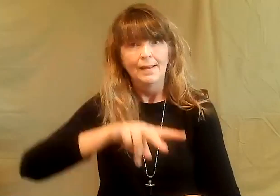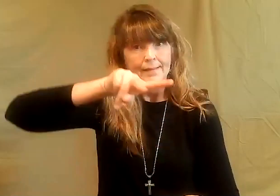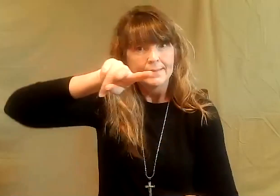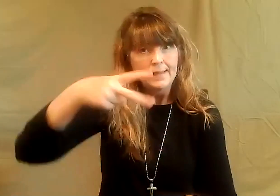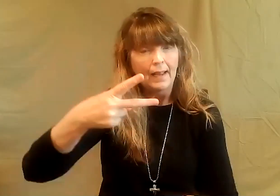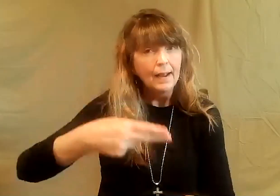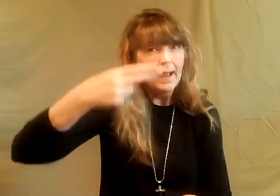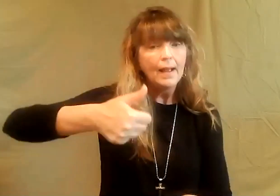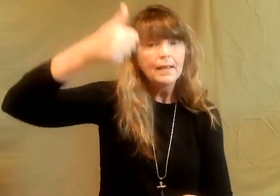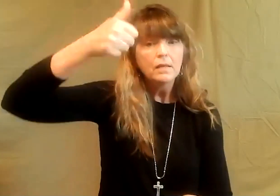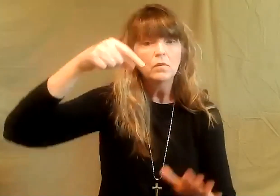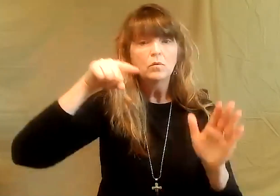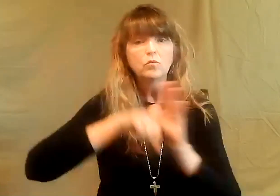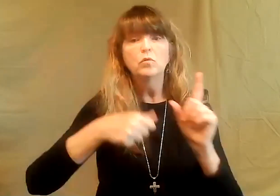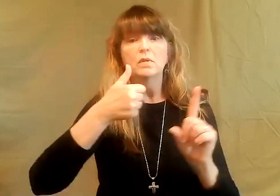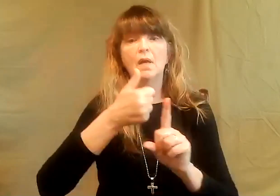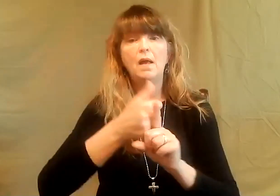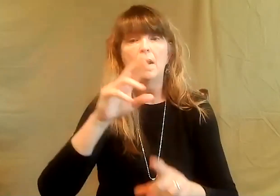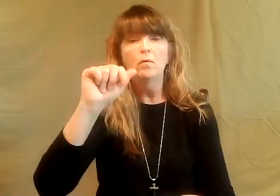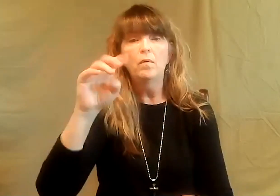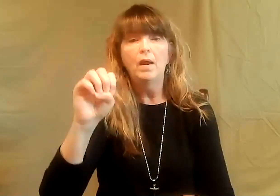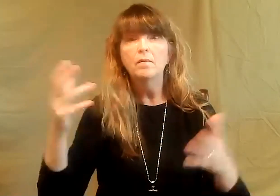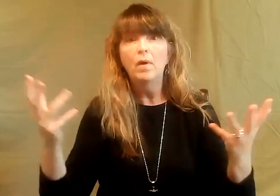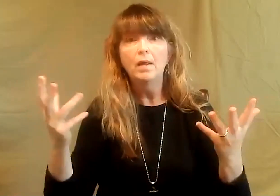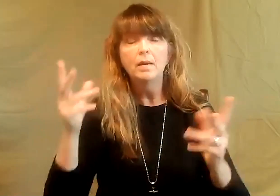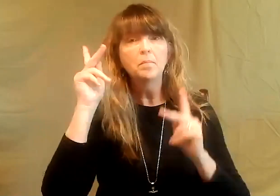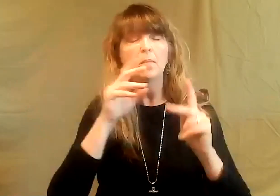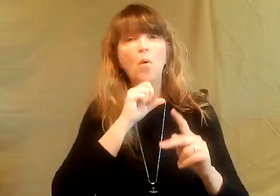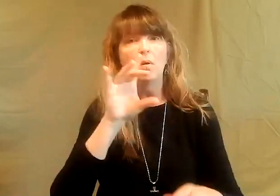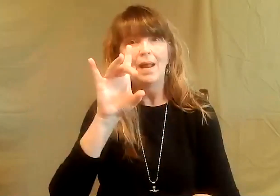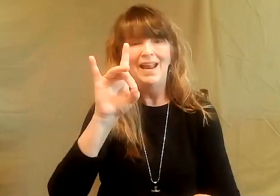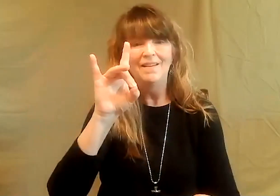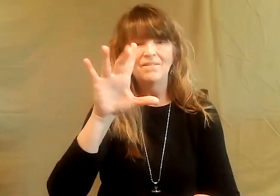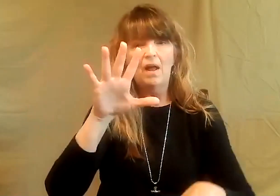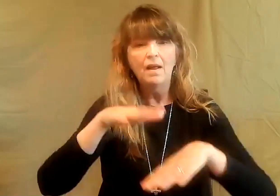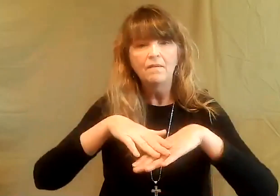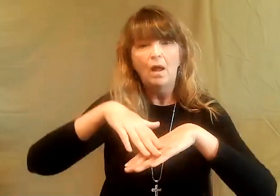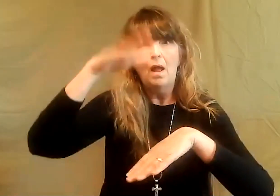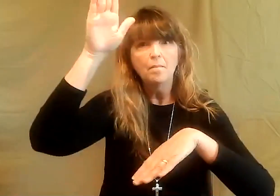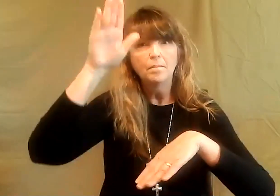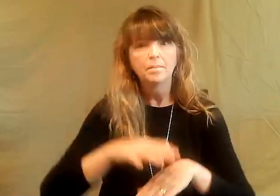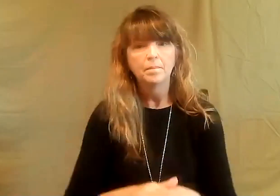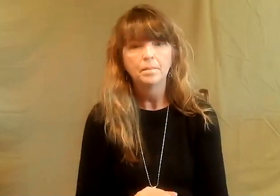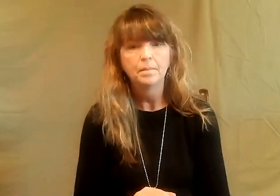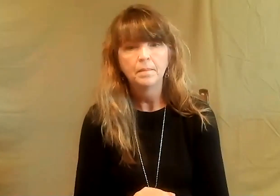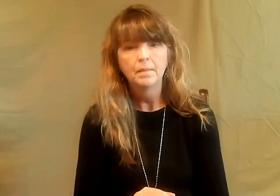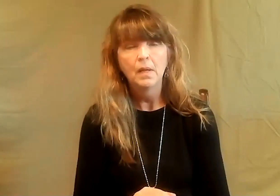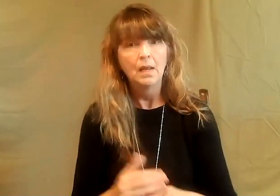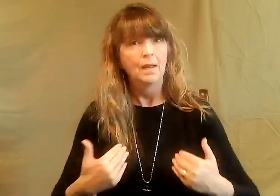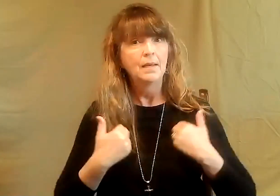The suicide rate was highest in that demographic. The second highest suicide rate was in people who were 85 and